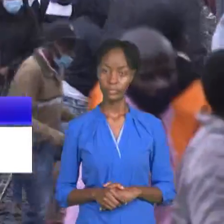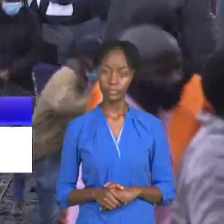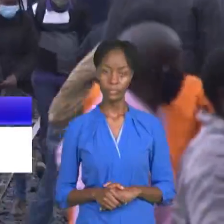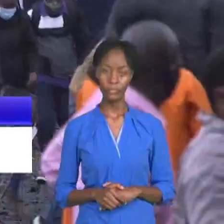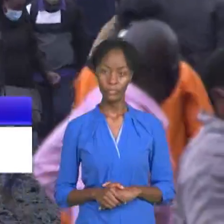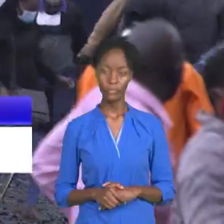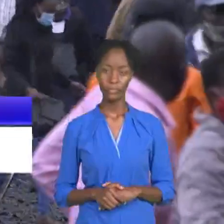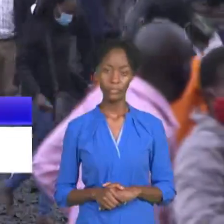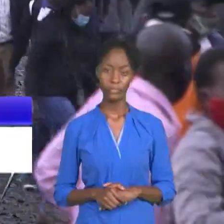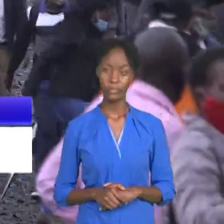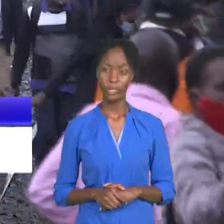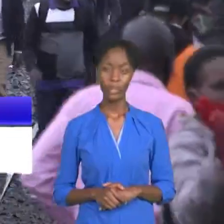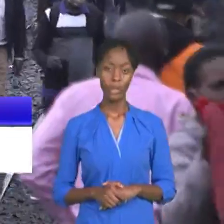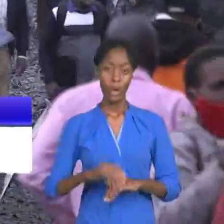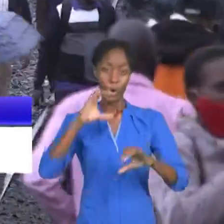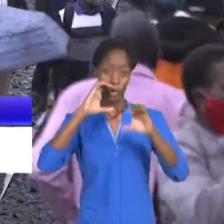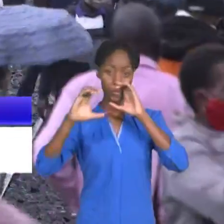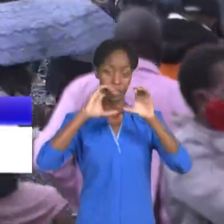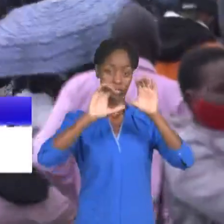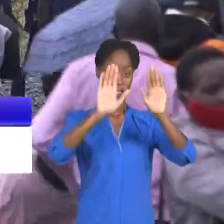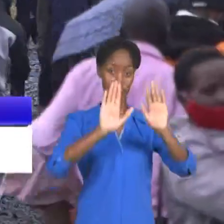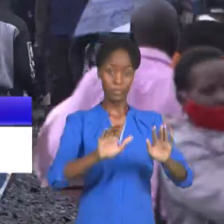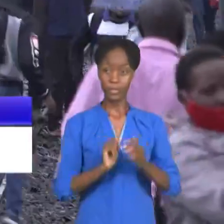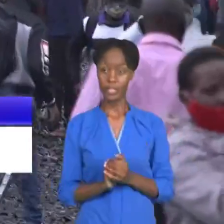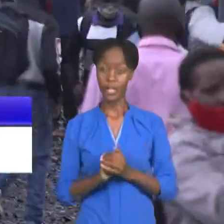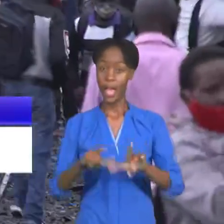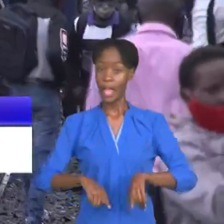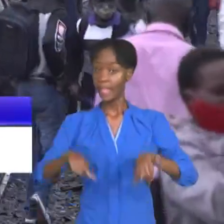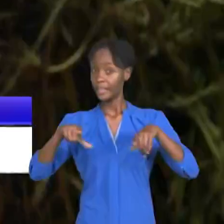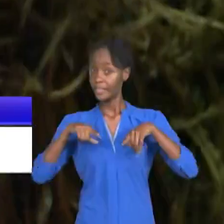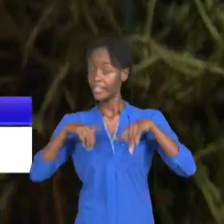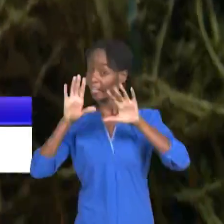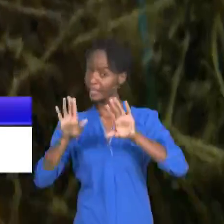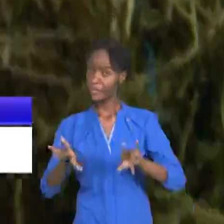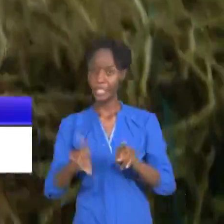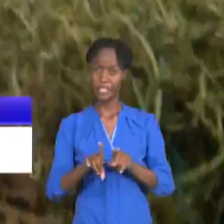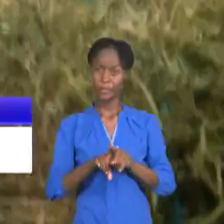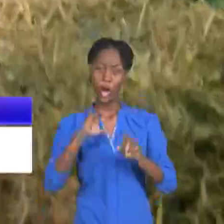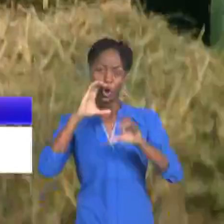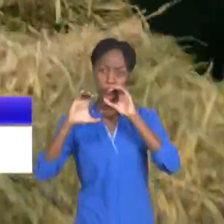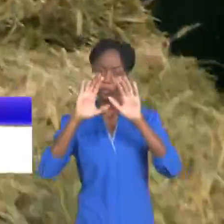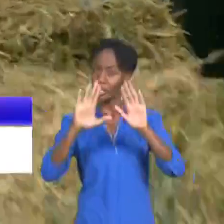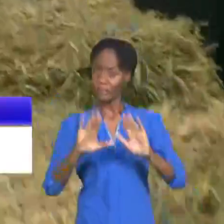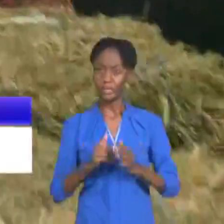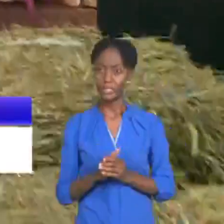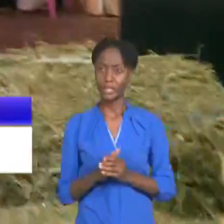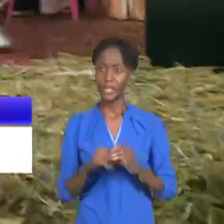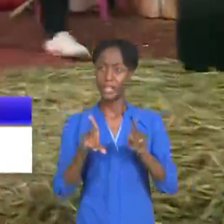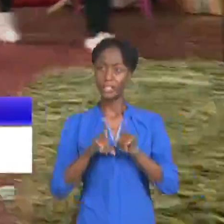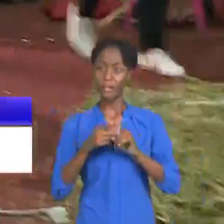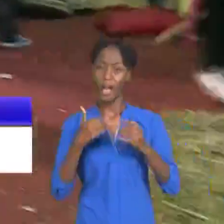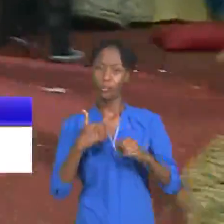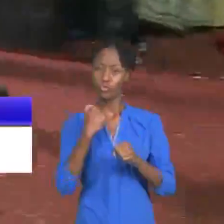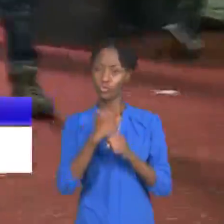in a world where communication is key survival scheme is definitely necessary and there are do's and don'ts of how to